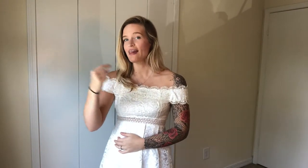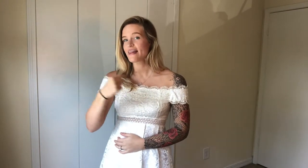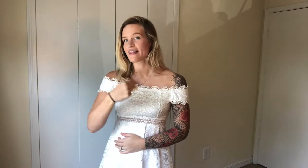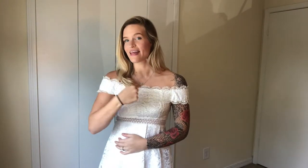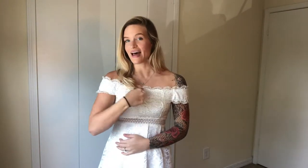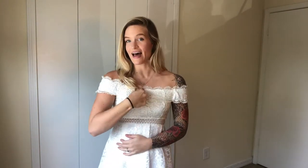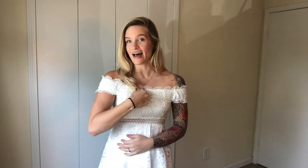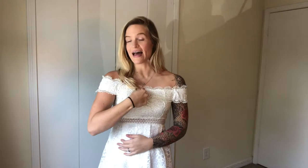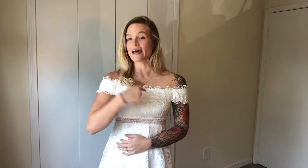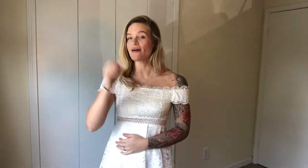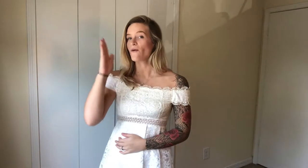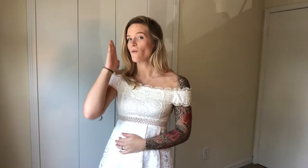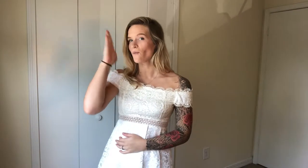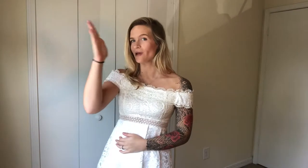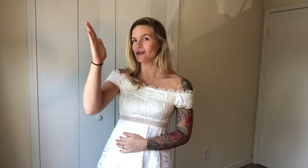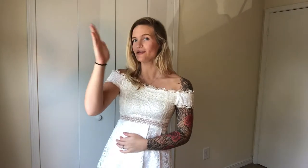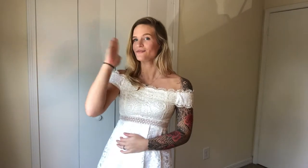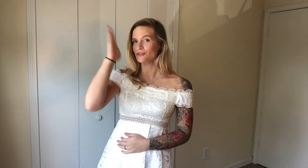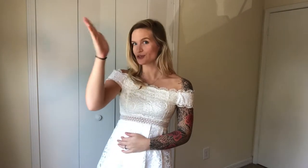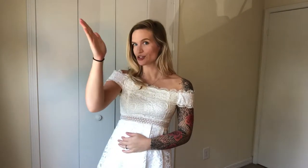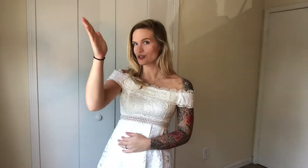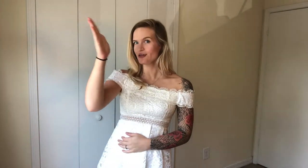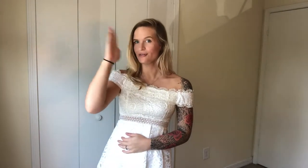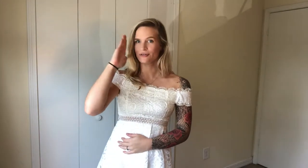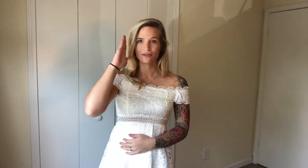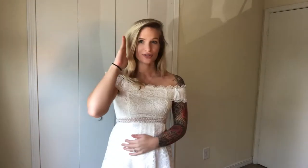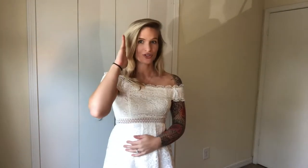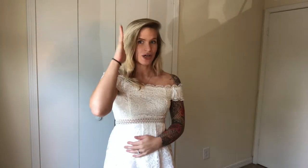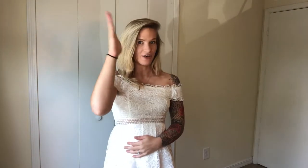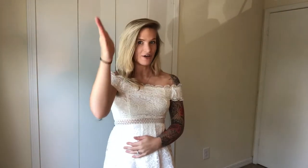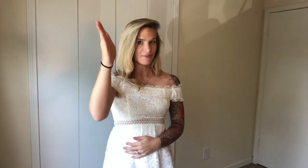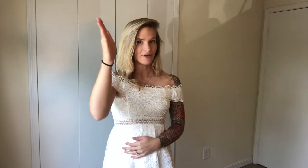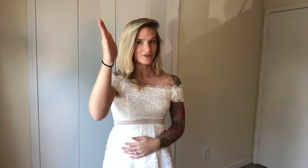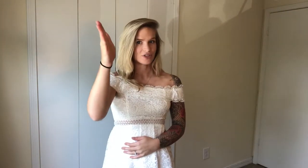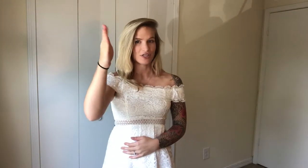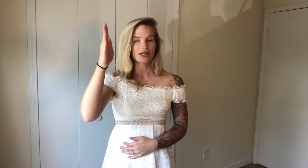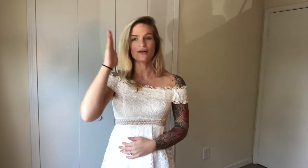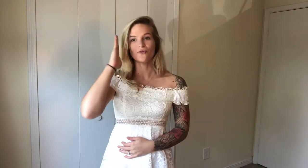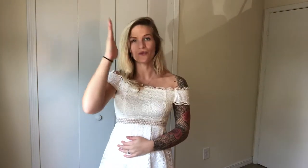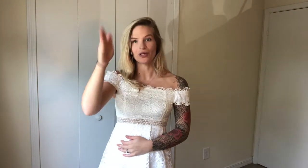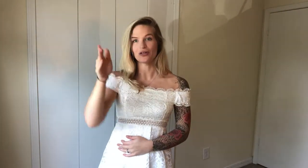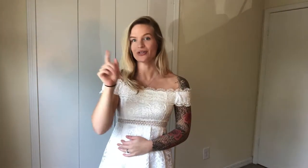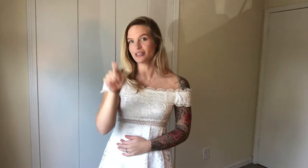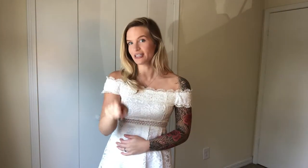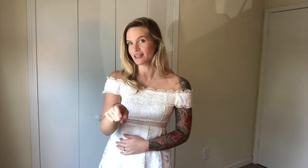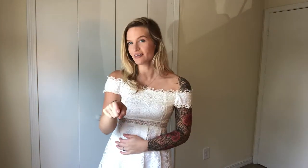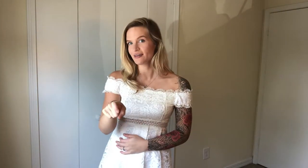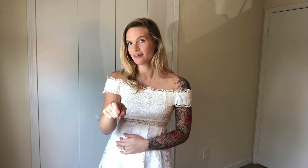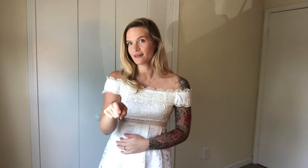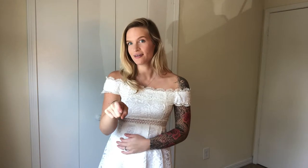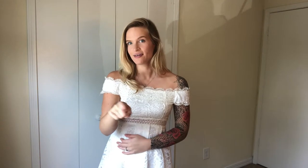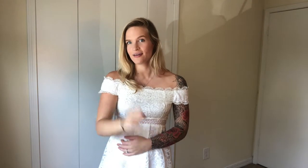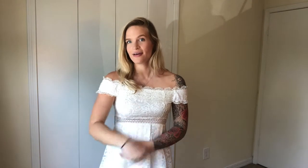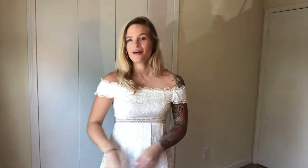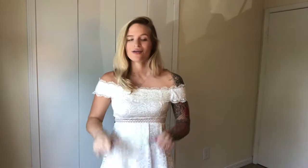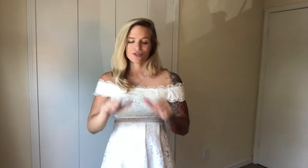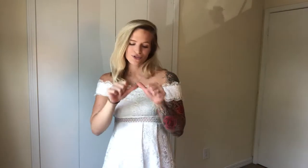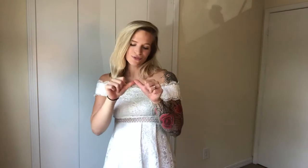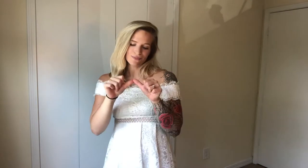that I will, future, dry your arm, go straight, will need. And to